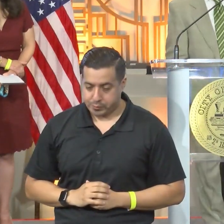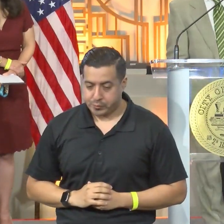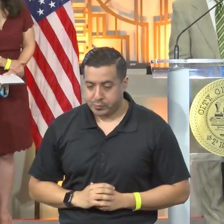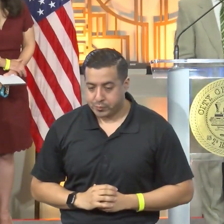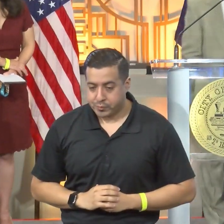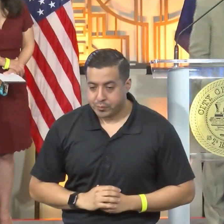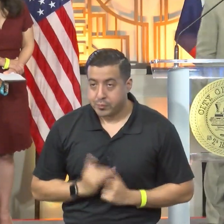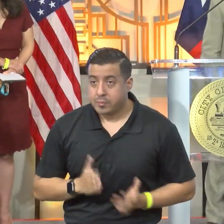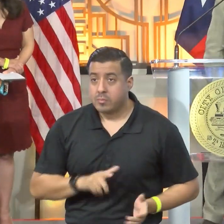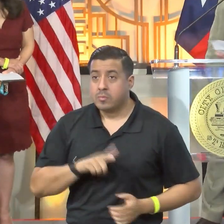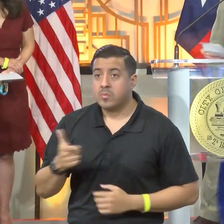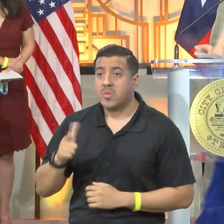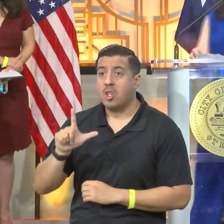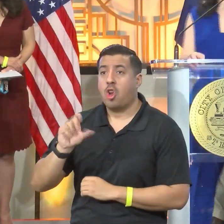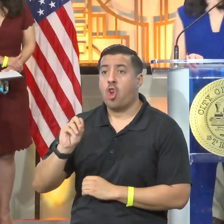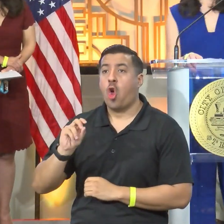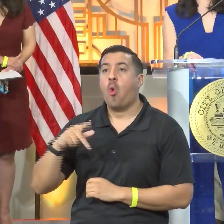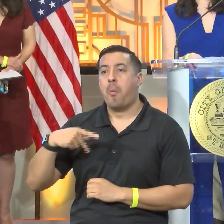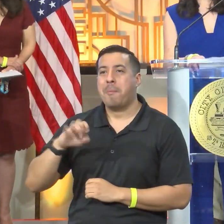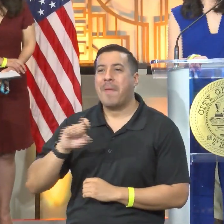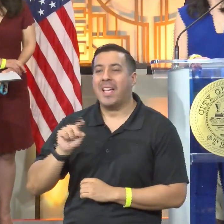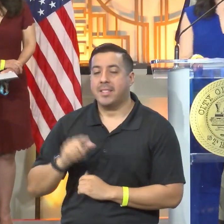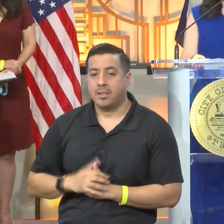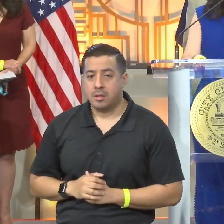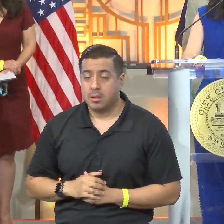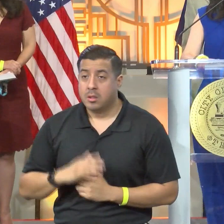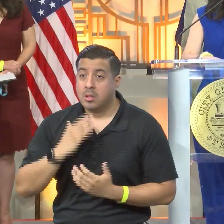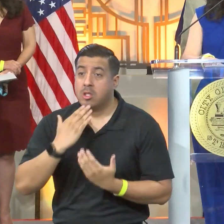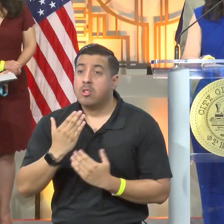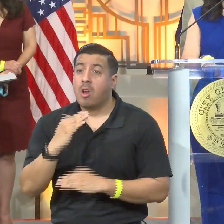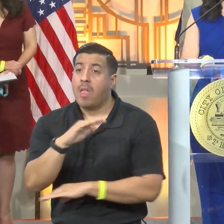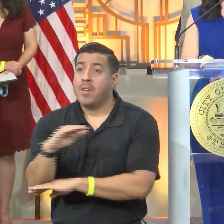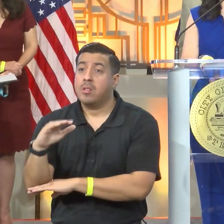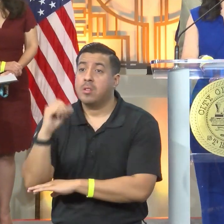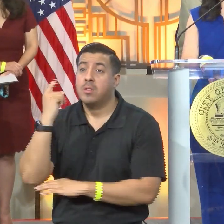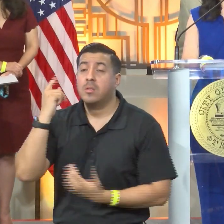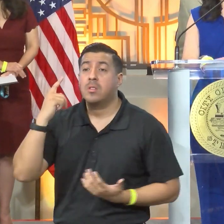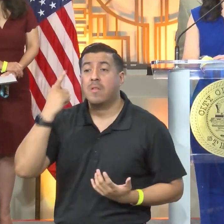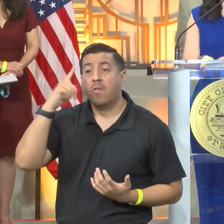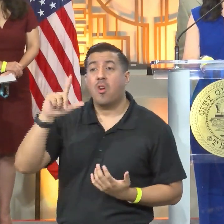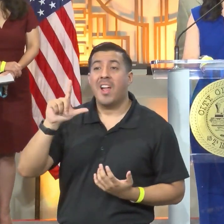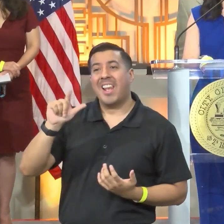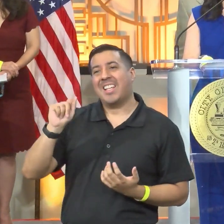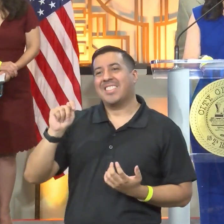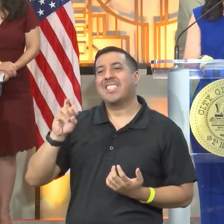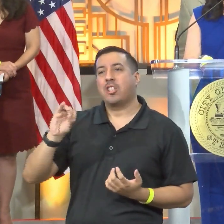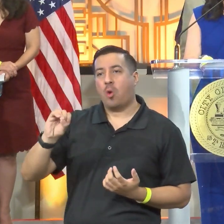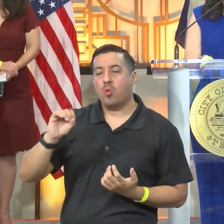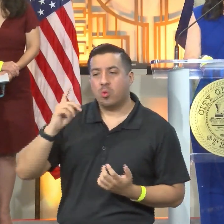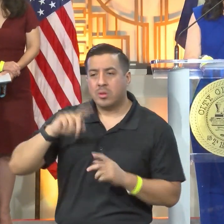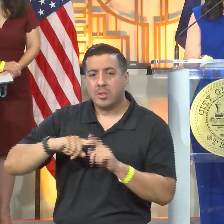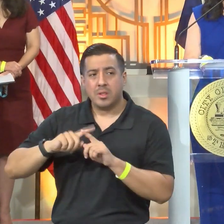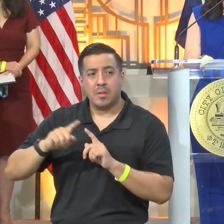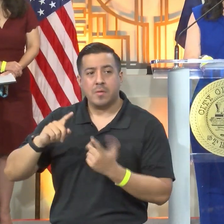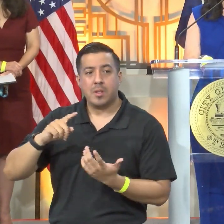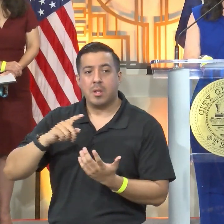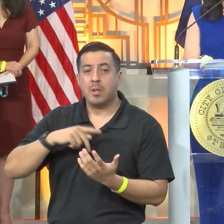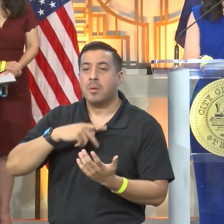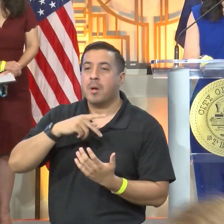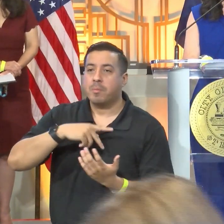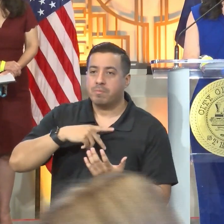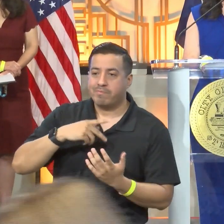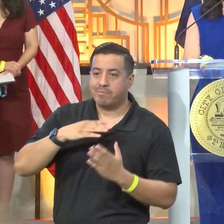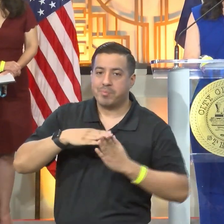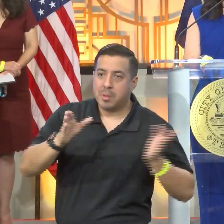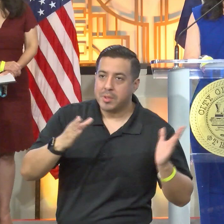Dr. Lopez. Good afternoon. As a Latina public health physician and a pediatric cardiologist at Texas Children's Hospital,